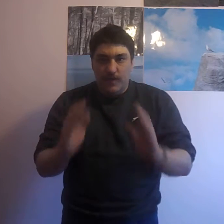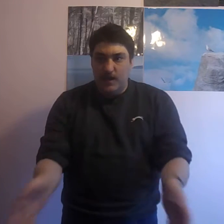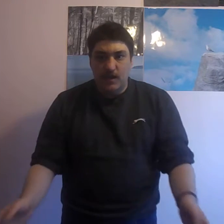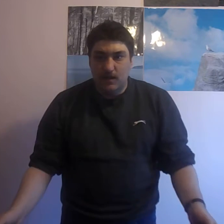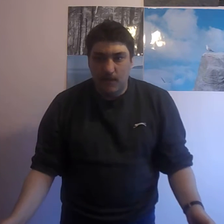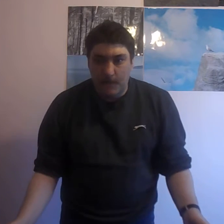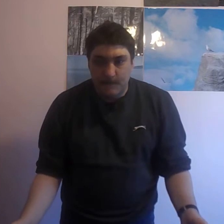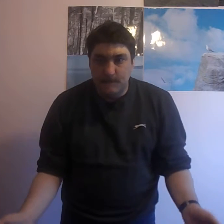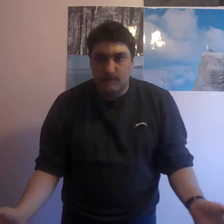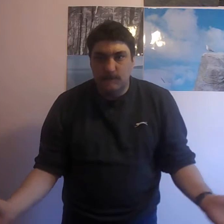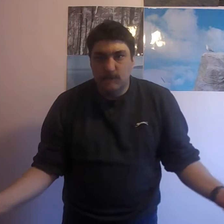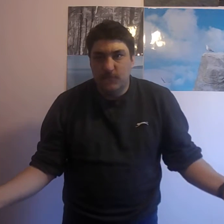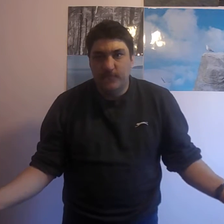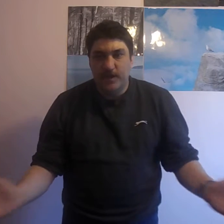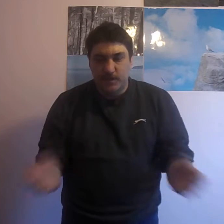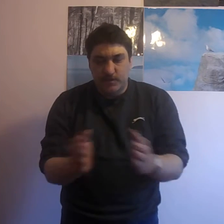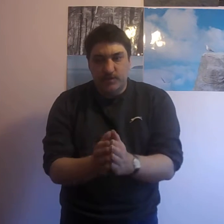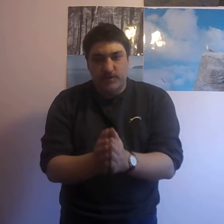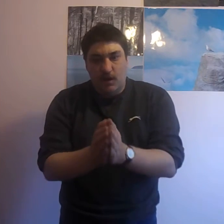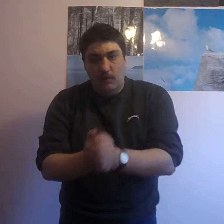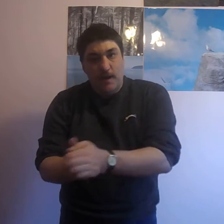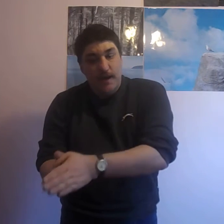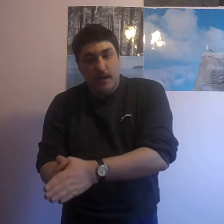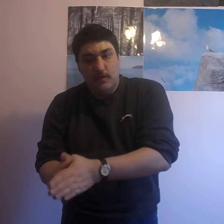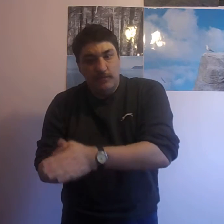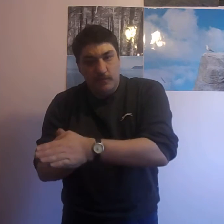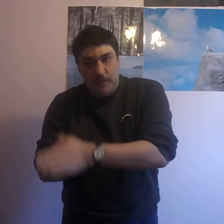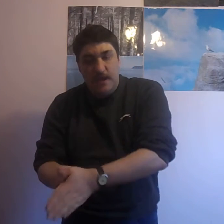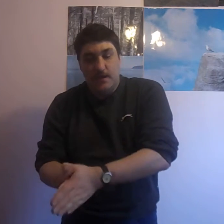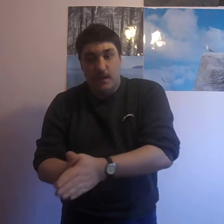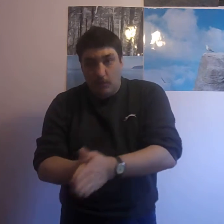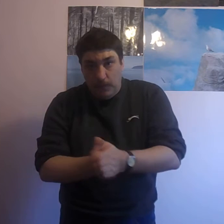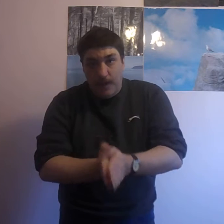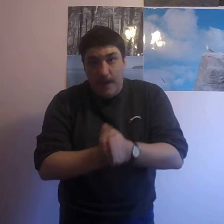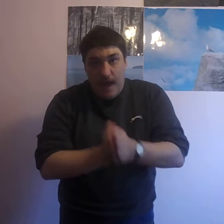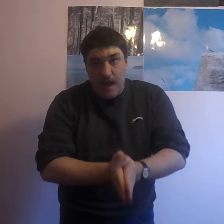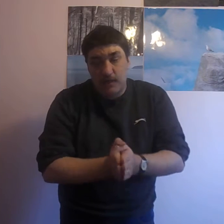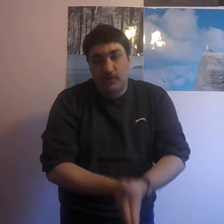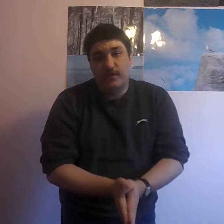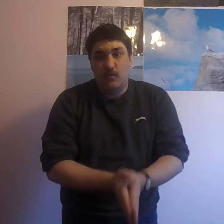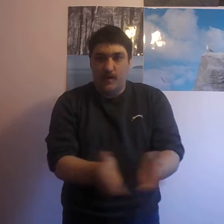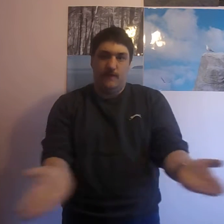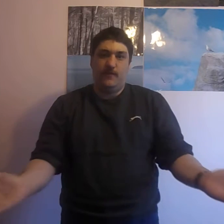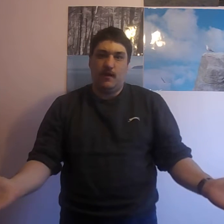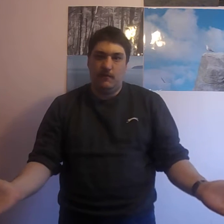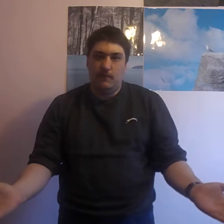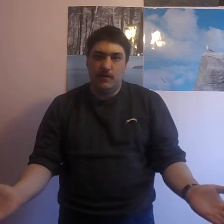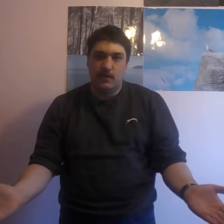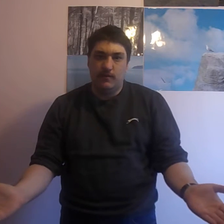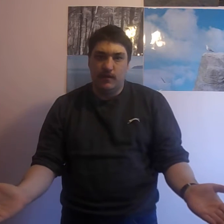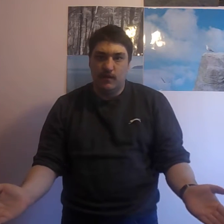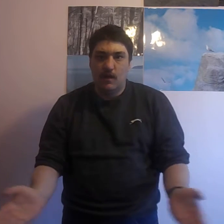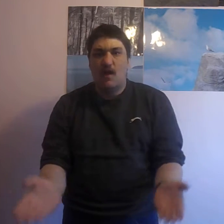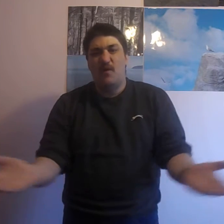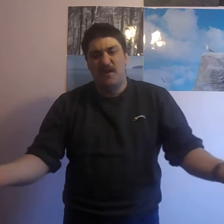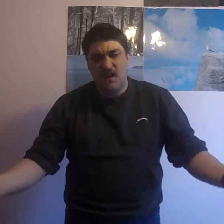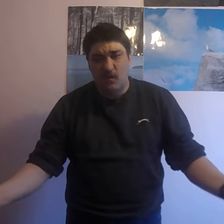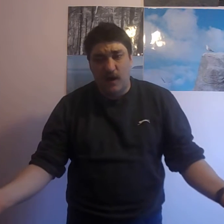They just aren't making them to be single player anymore. Now why have the game companies done this? Well we know why.